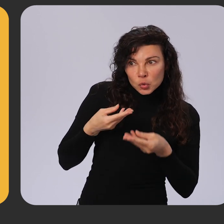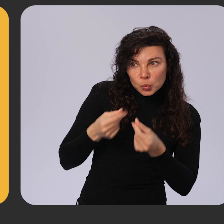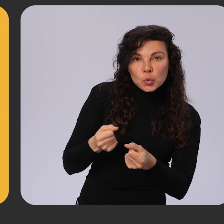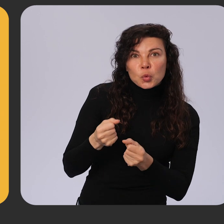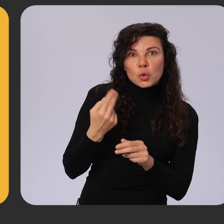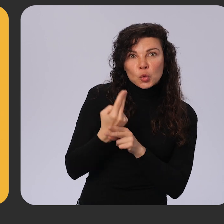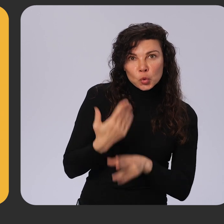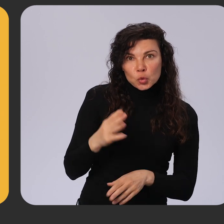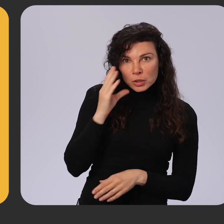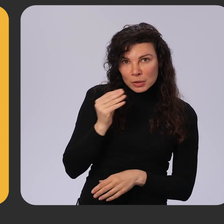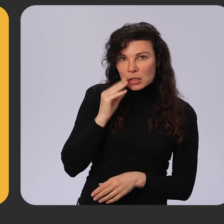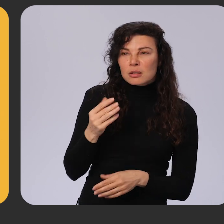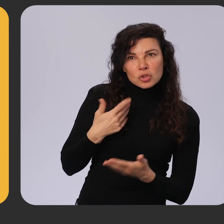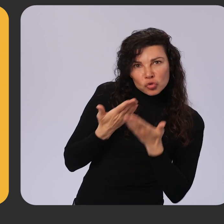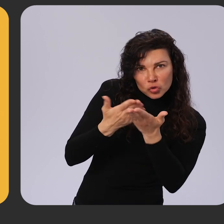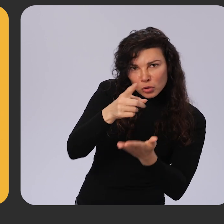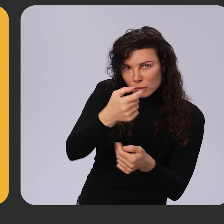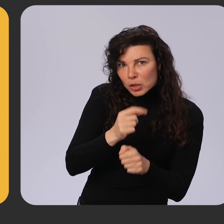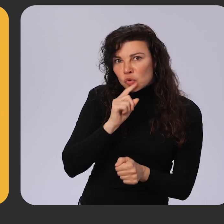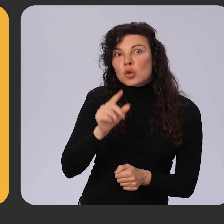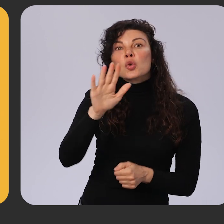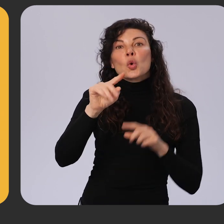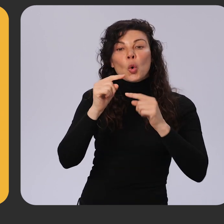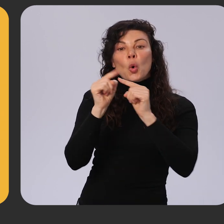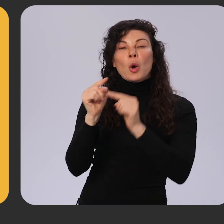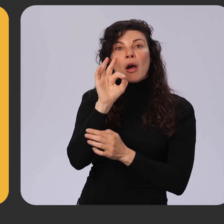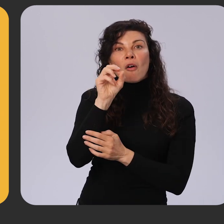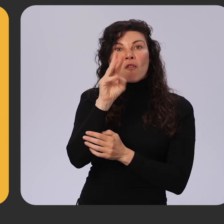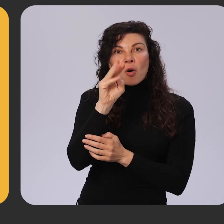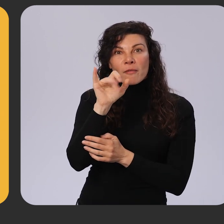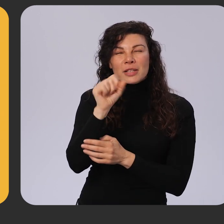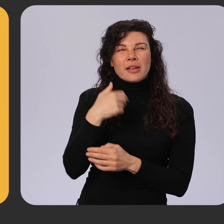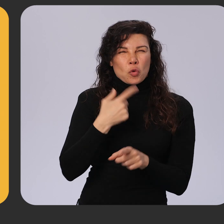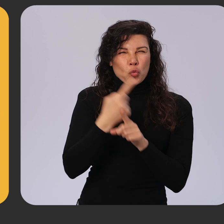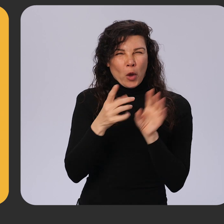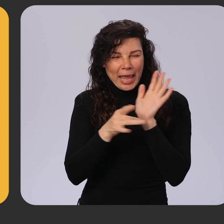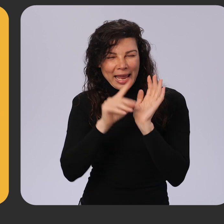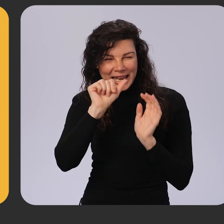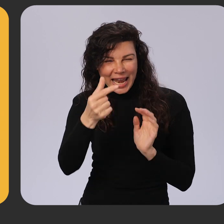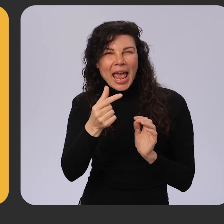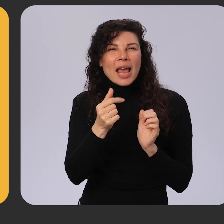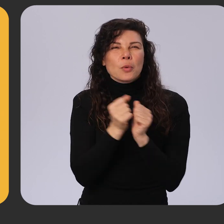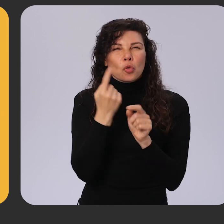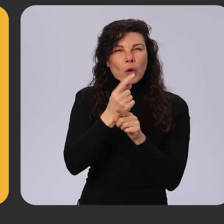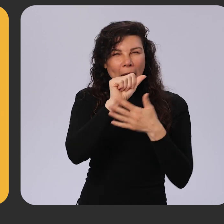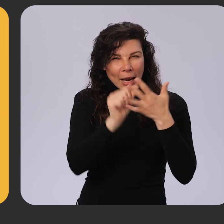cards, make sure your form fields are tagged with the respective attributes for credit card fields as well as address fields.